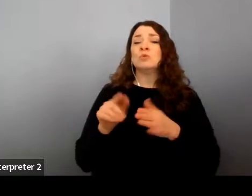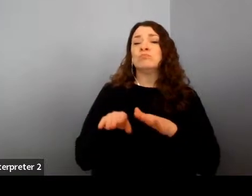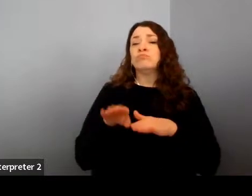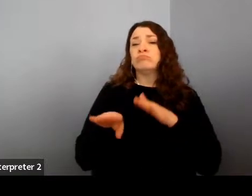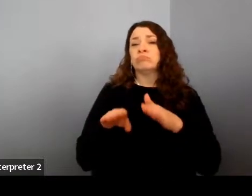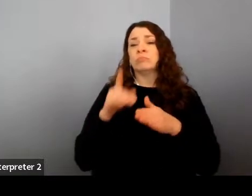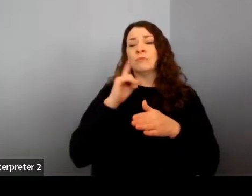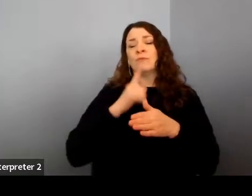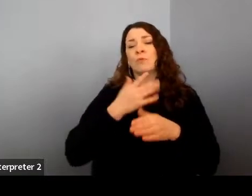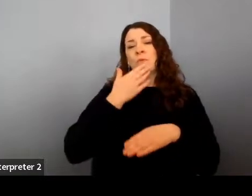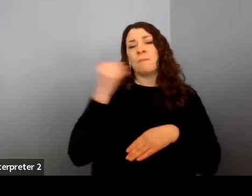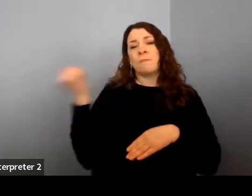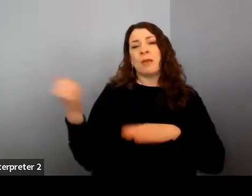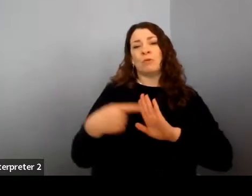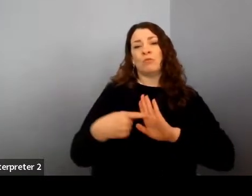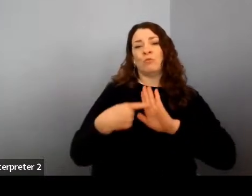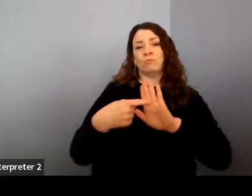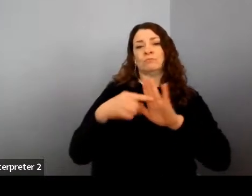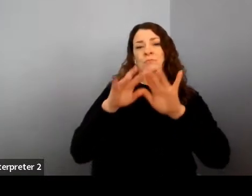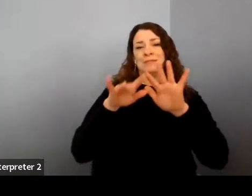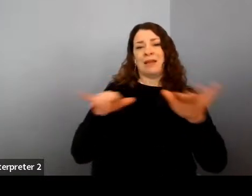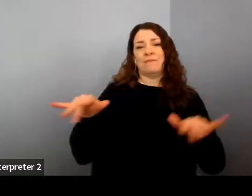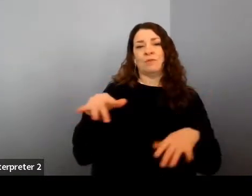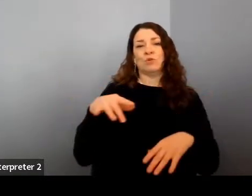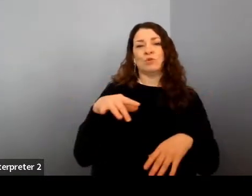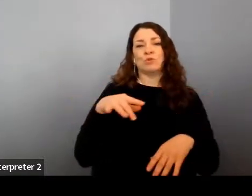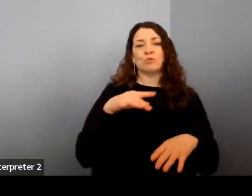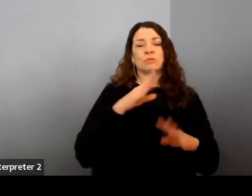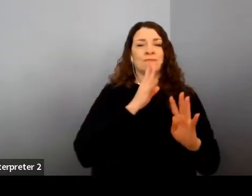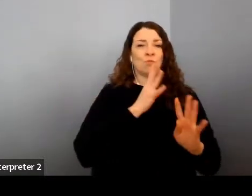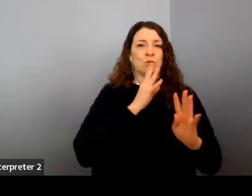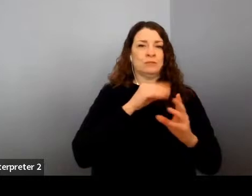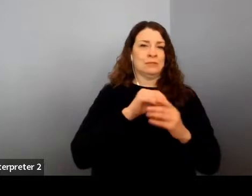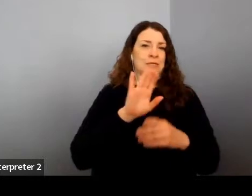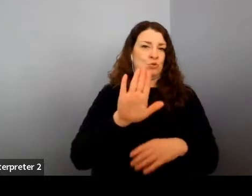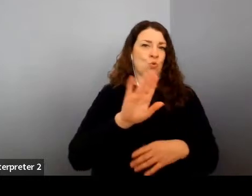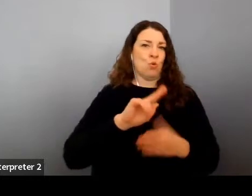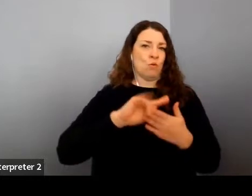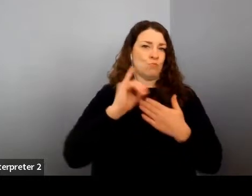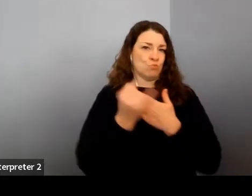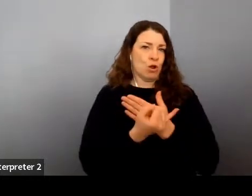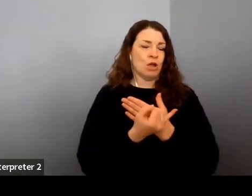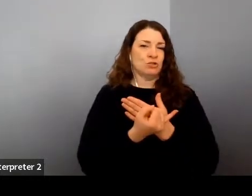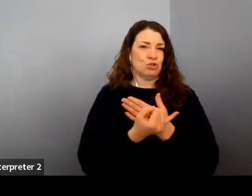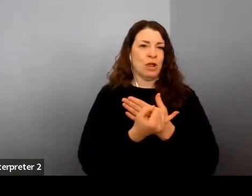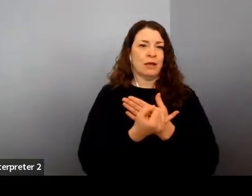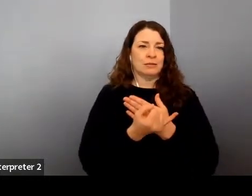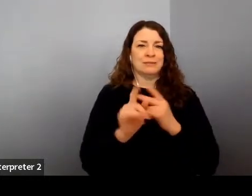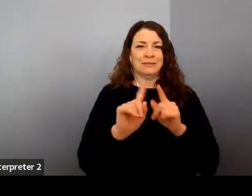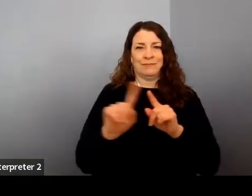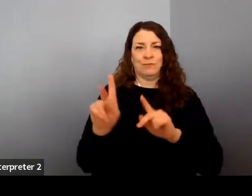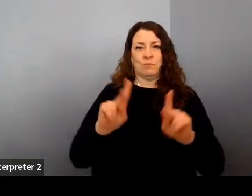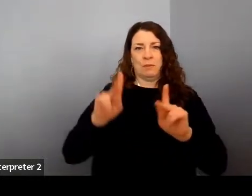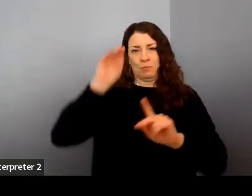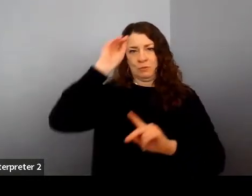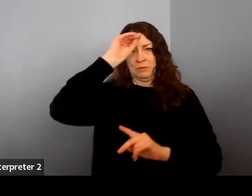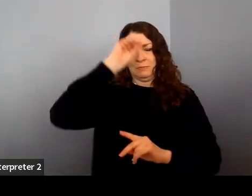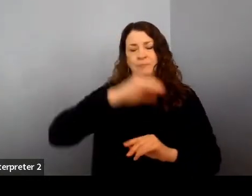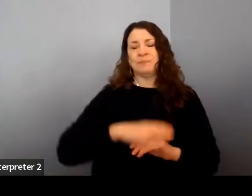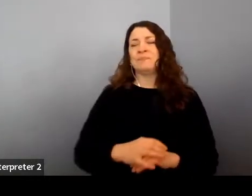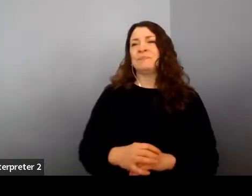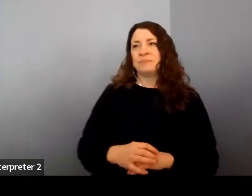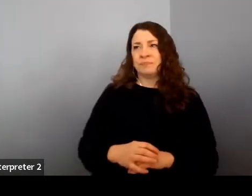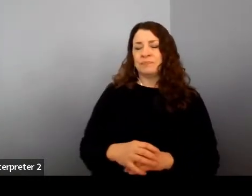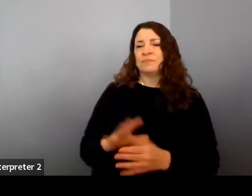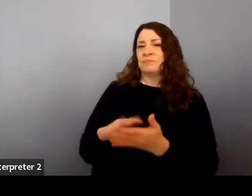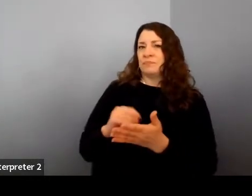diverse voices in their creative projects? Yeah, I mean, so many things I've learned through having so many incredible